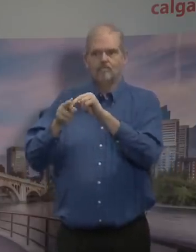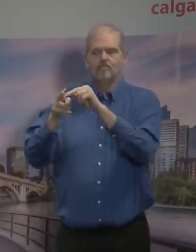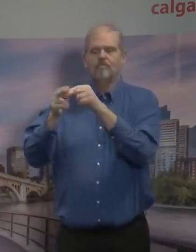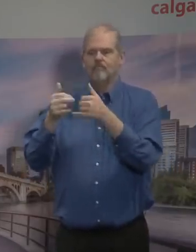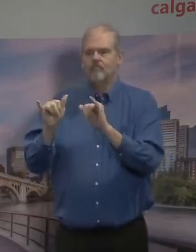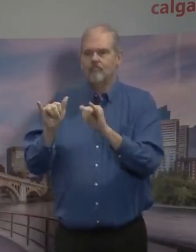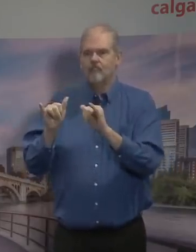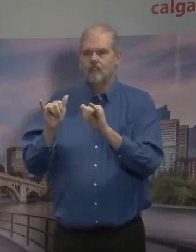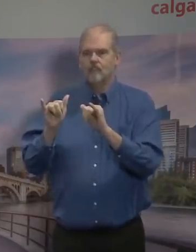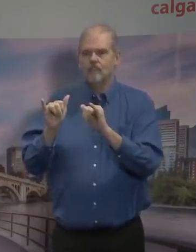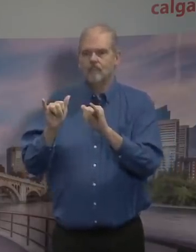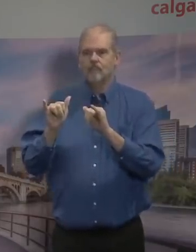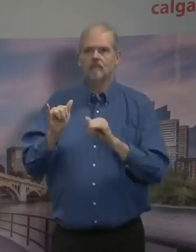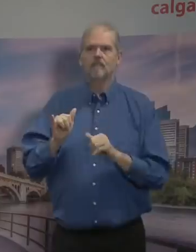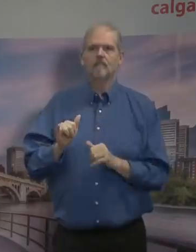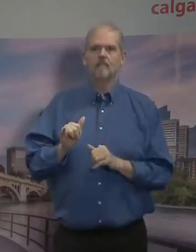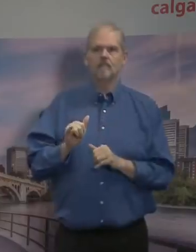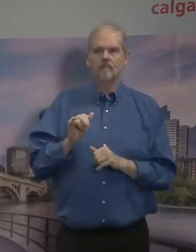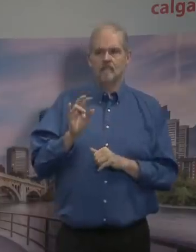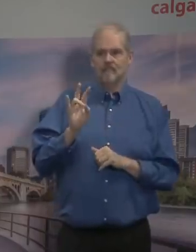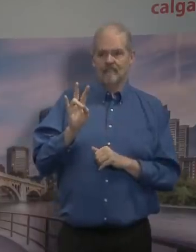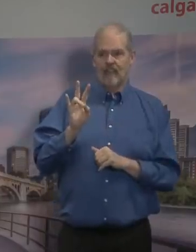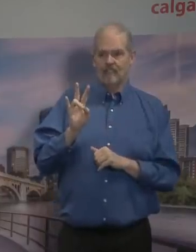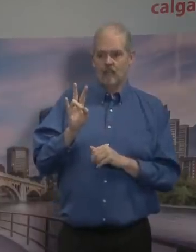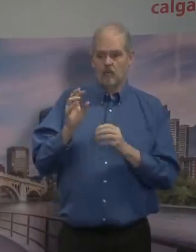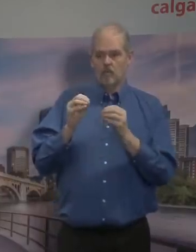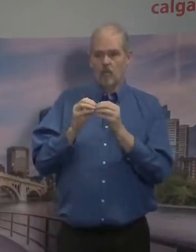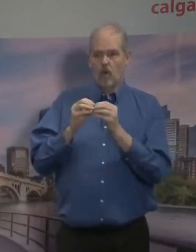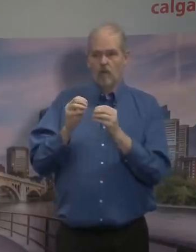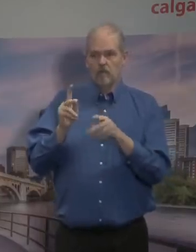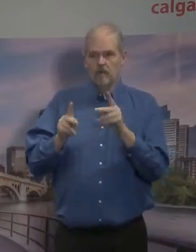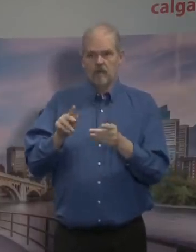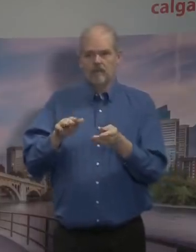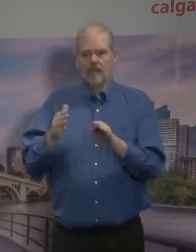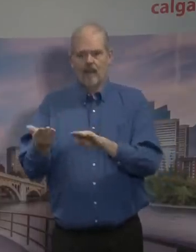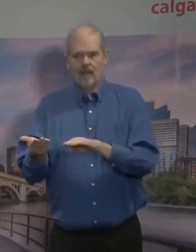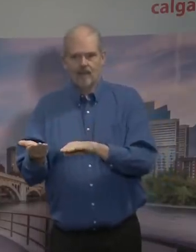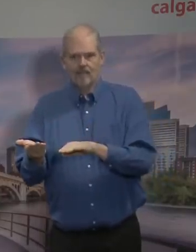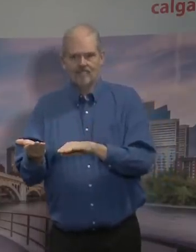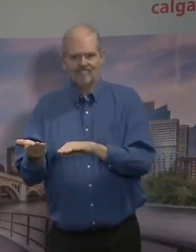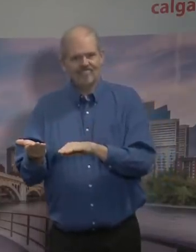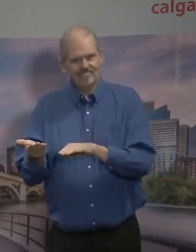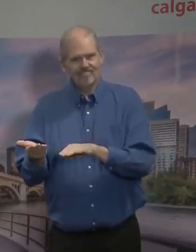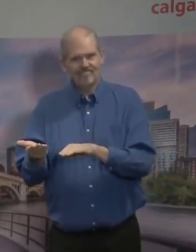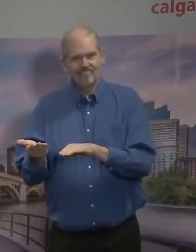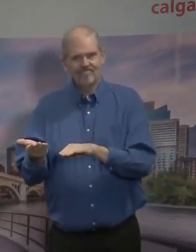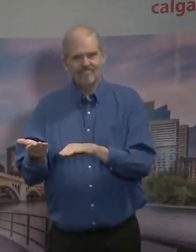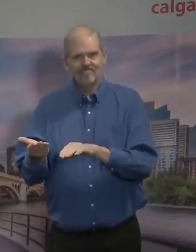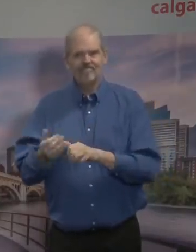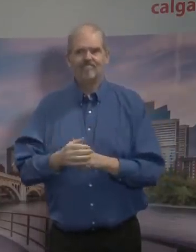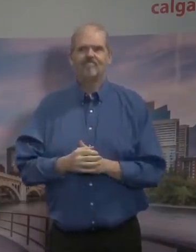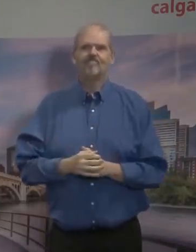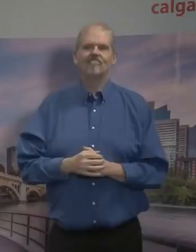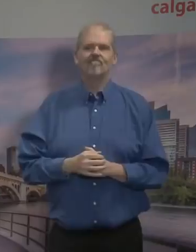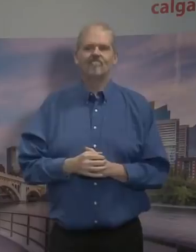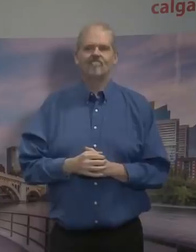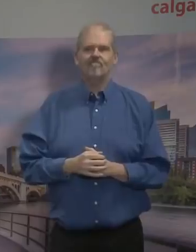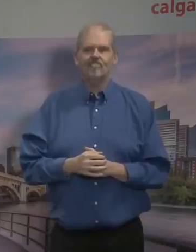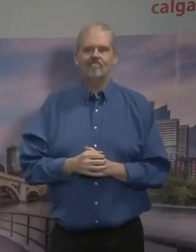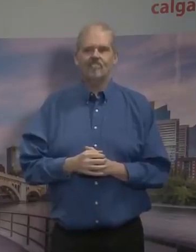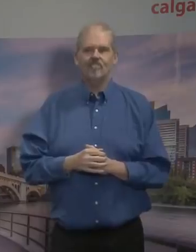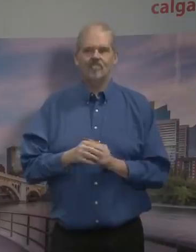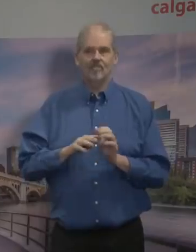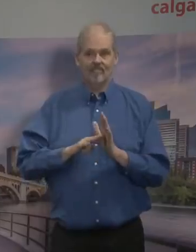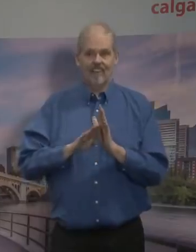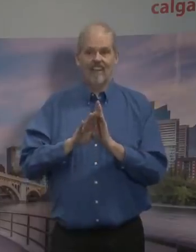the last time we had a media briefing. So certainly while we have plateaued it is not safe